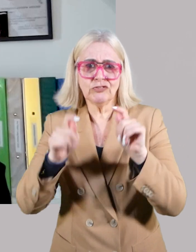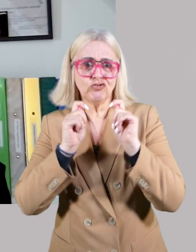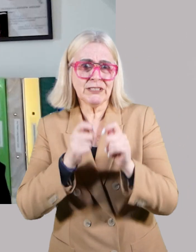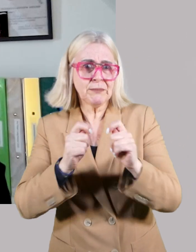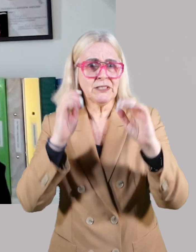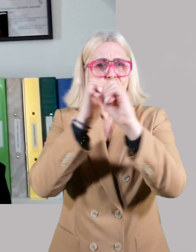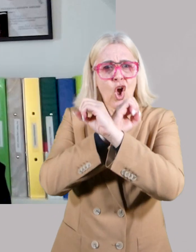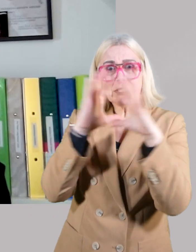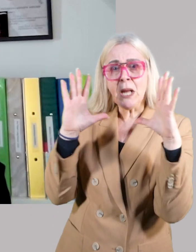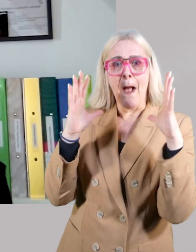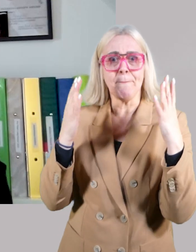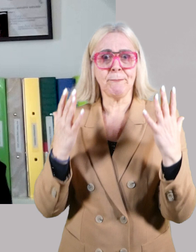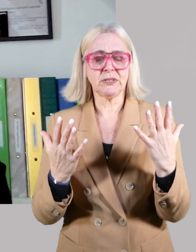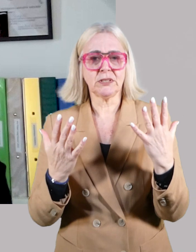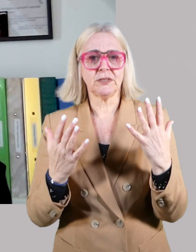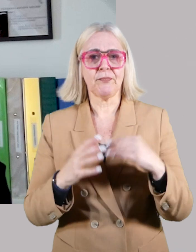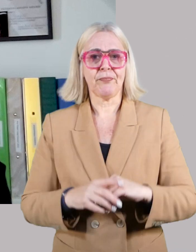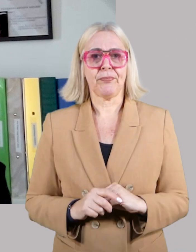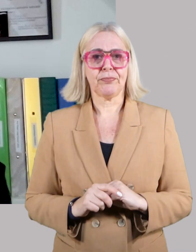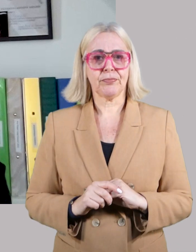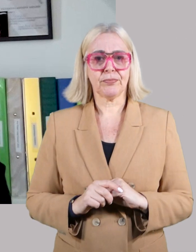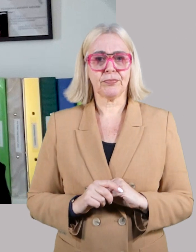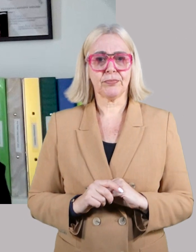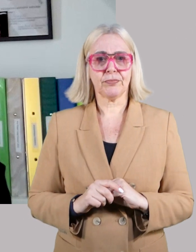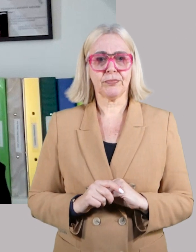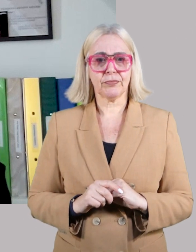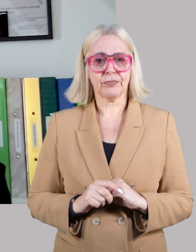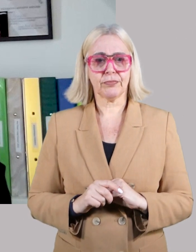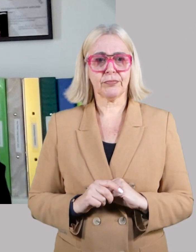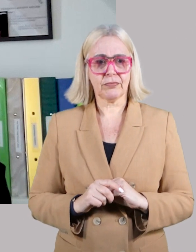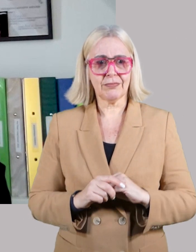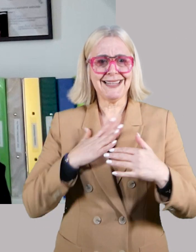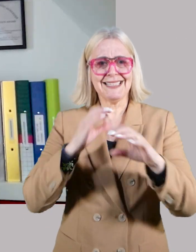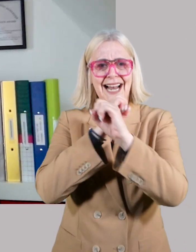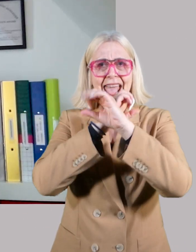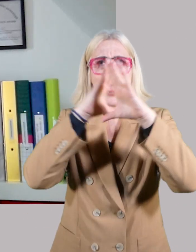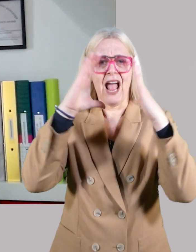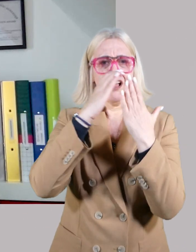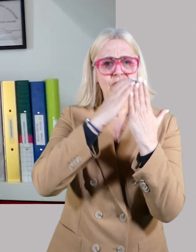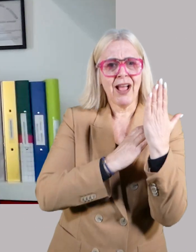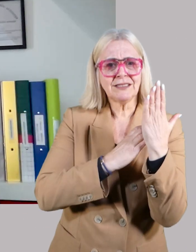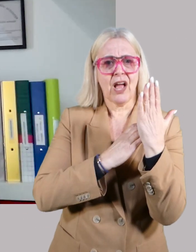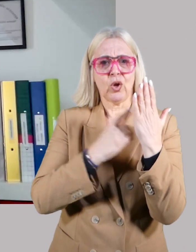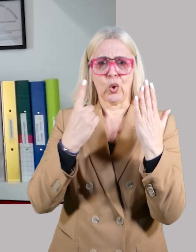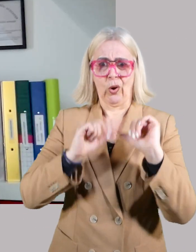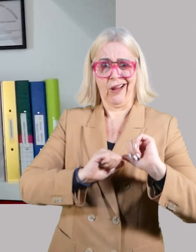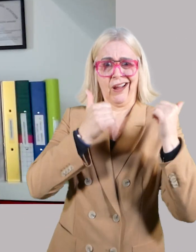improve on this trend through a better patient selection or a different strategy? Definition of resectability and